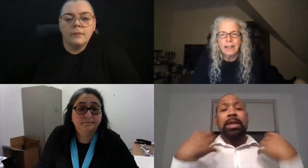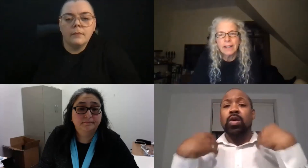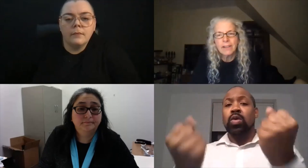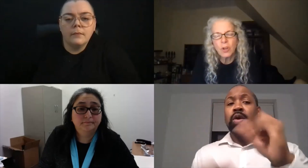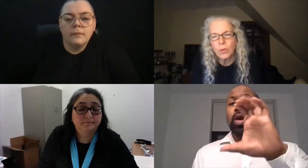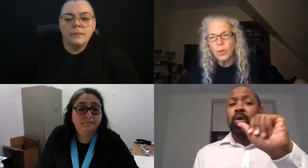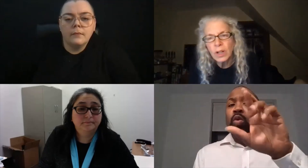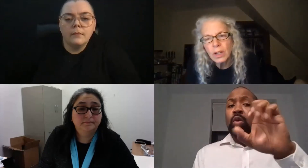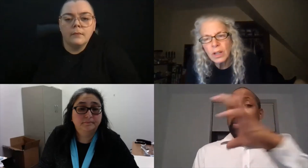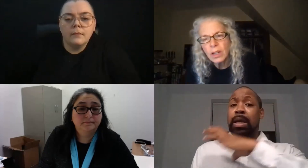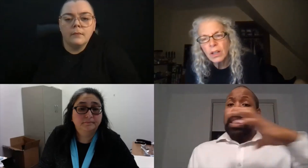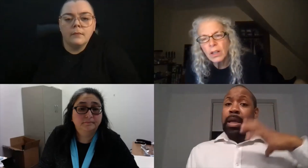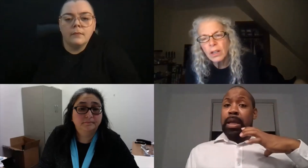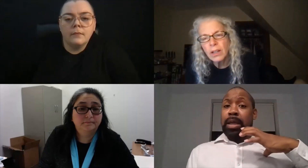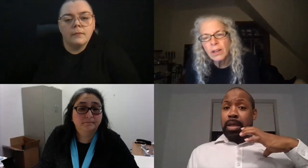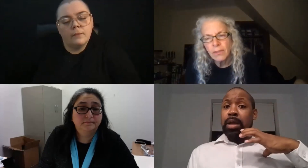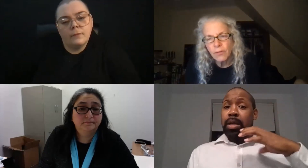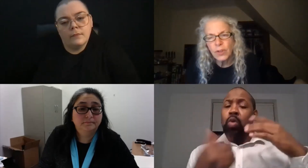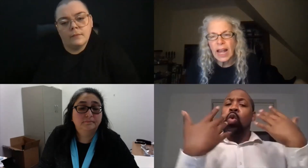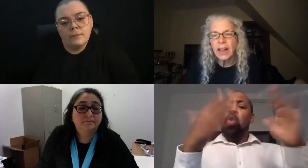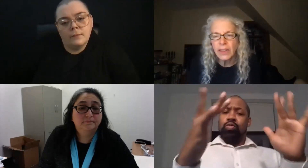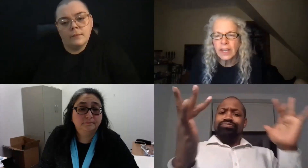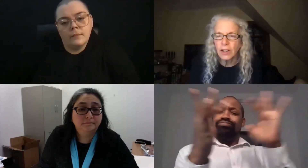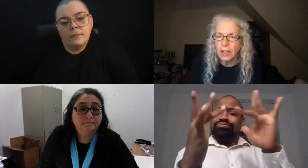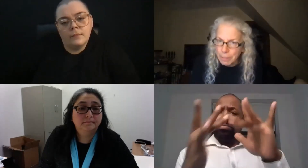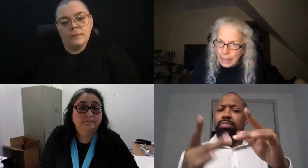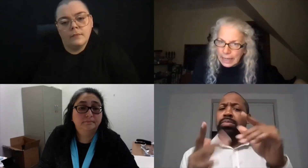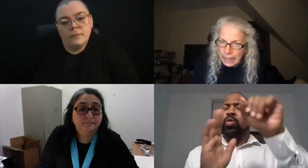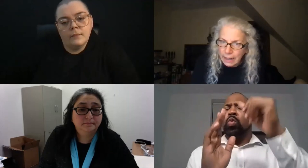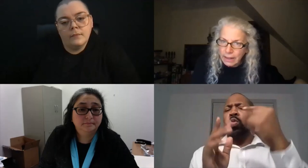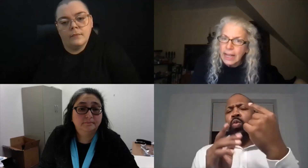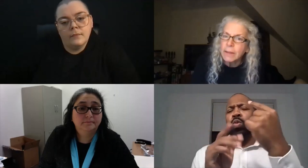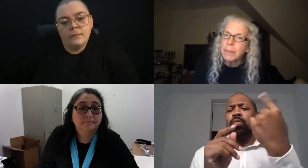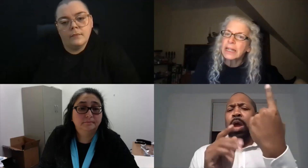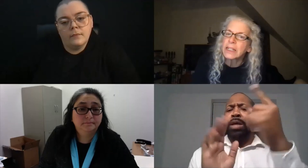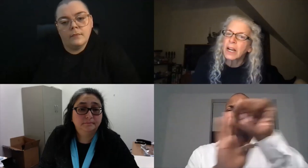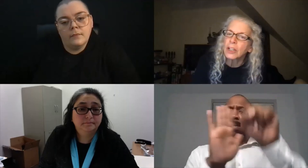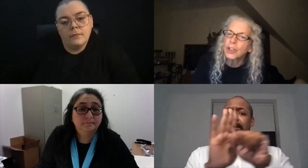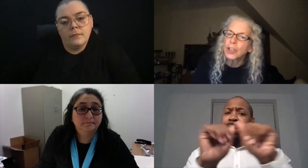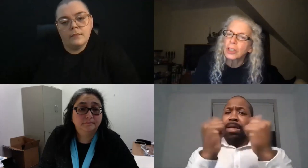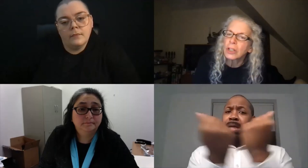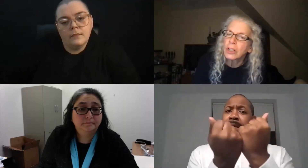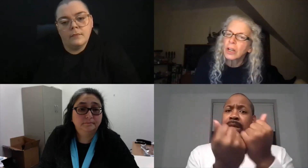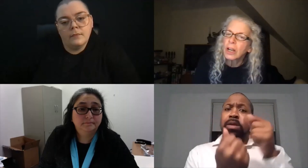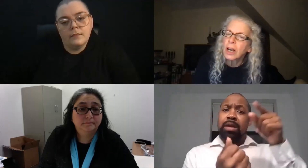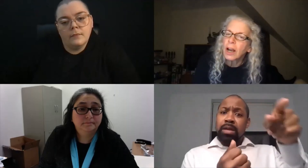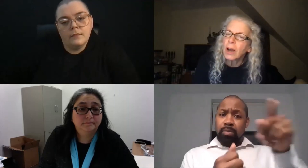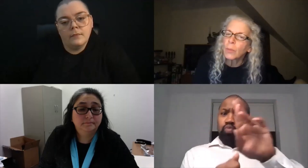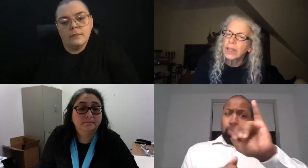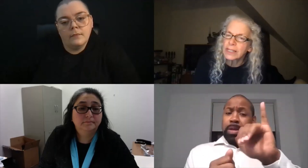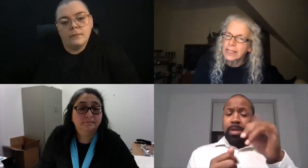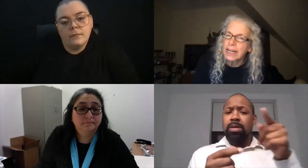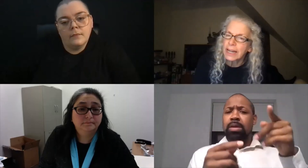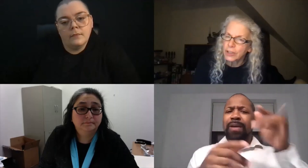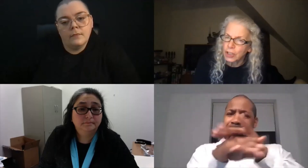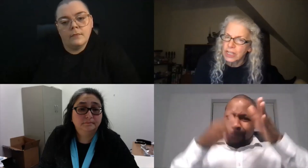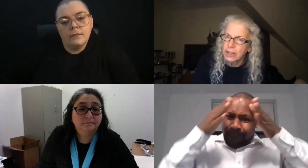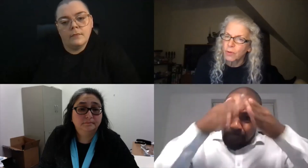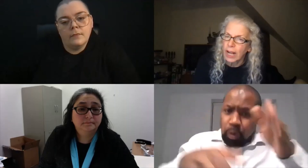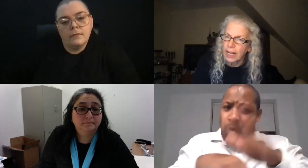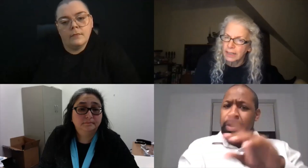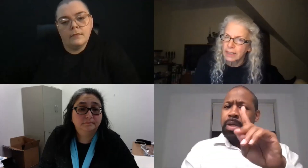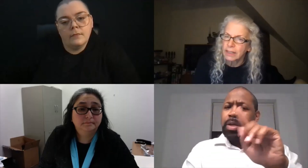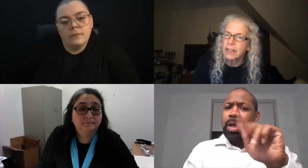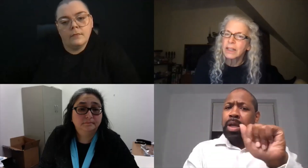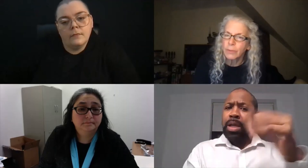it. So for the health care committee, they had been in touch with a state agency